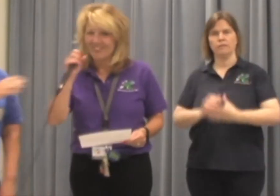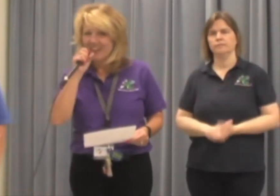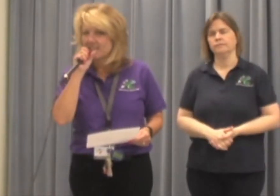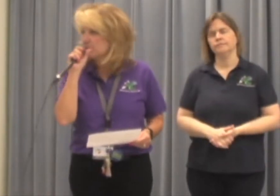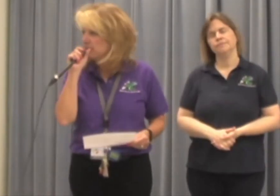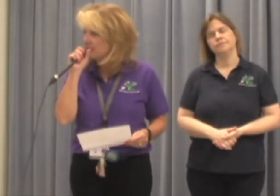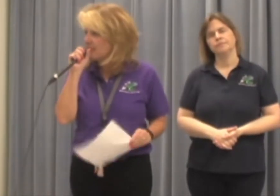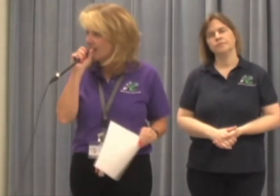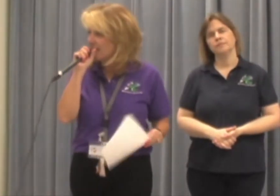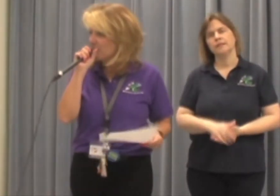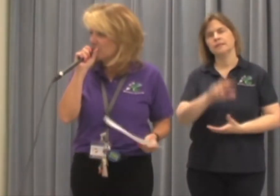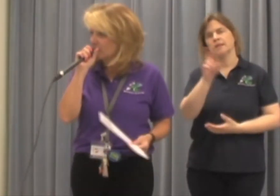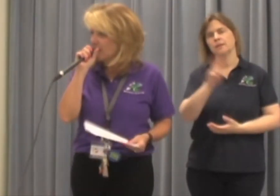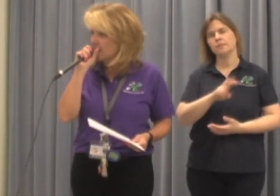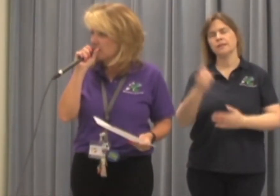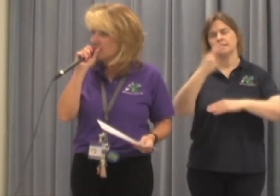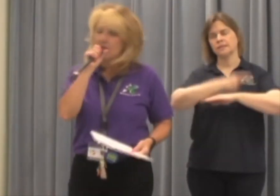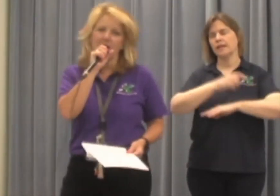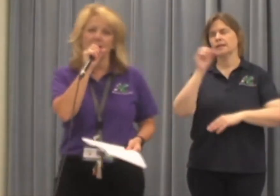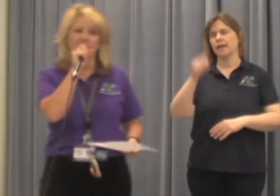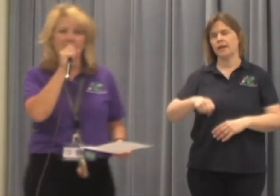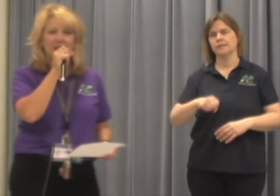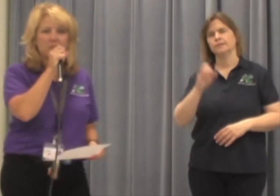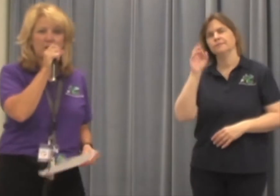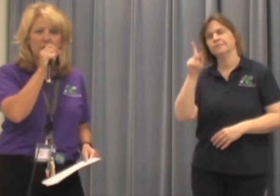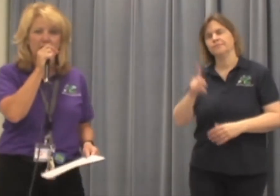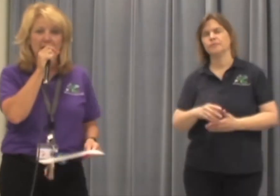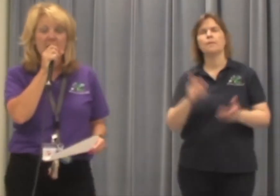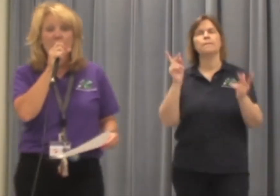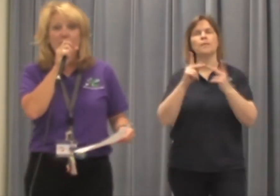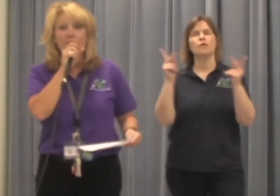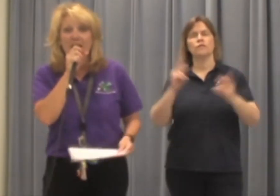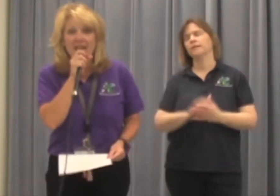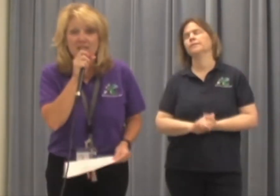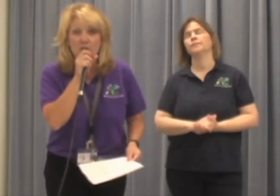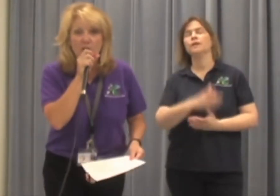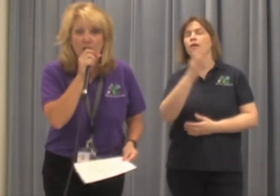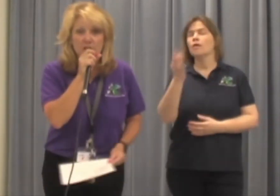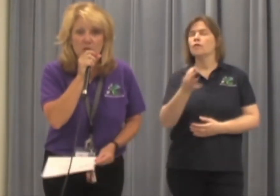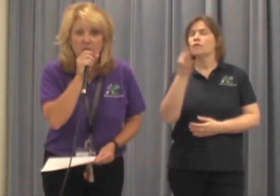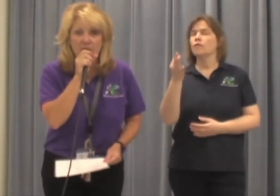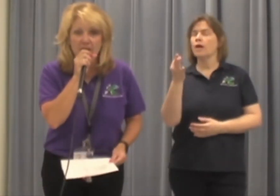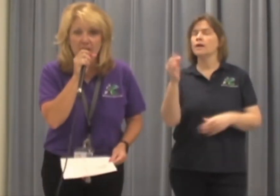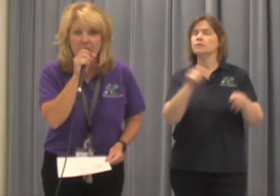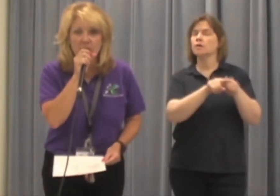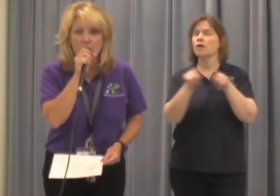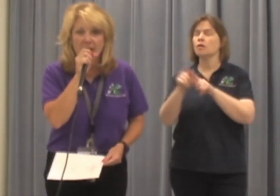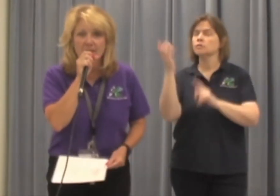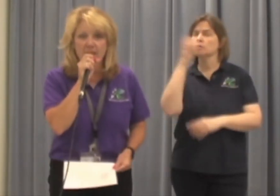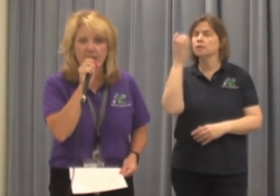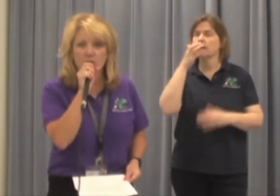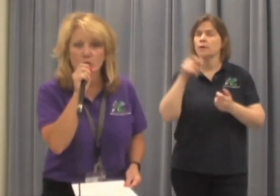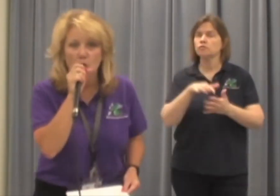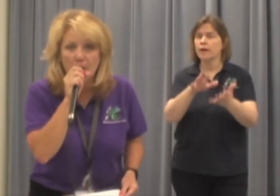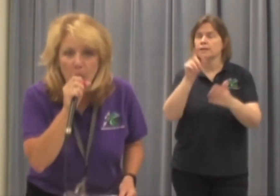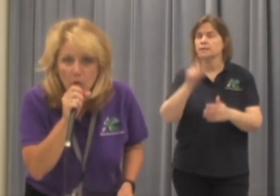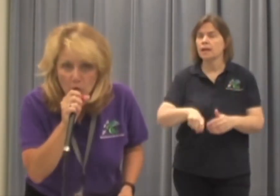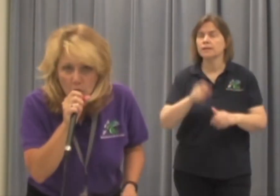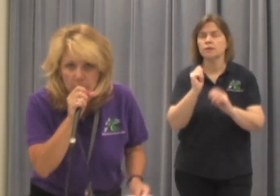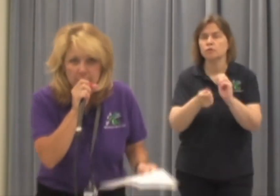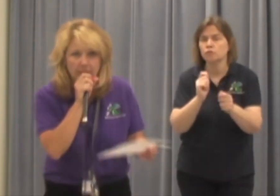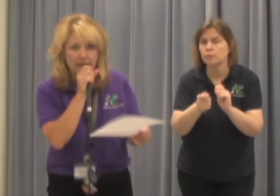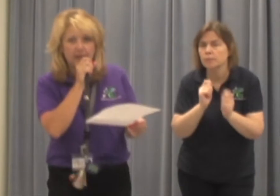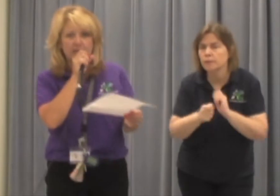Alright. Is it pizza day today, Mrs. Ann? Alright. Perfect. Fridays are also our Dynamite Dragons. I need a drum